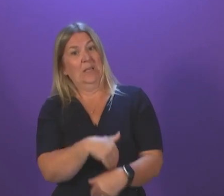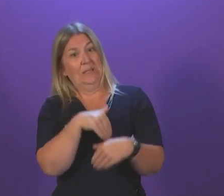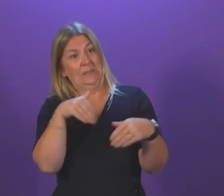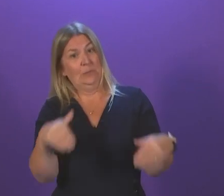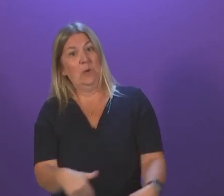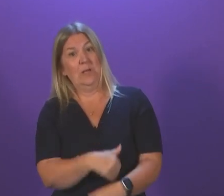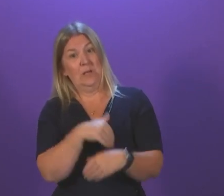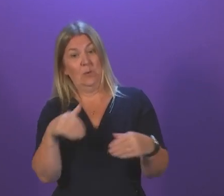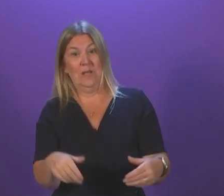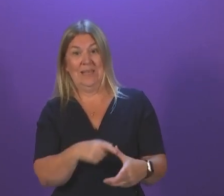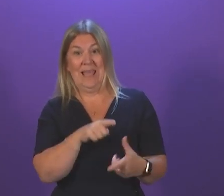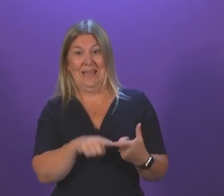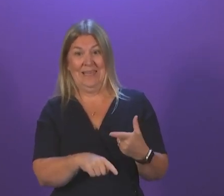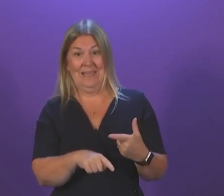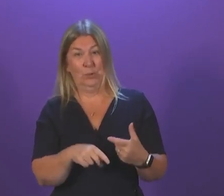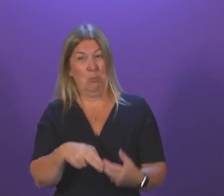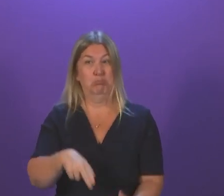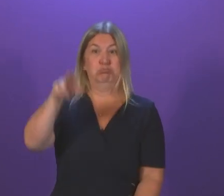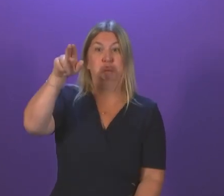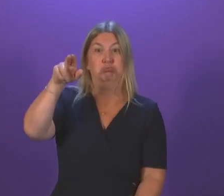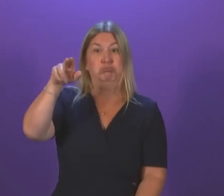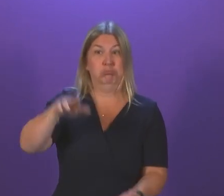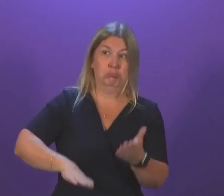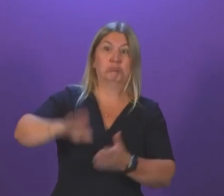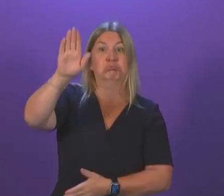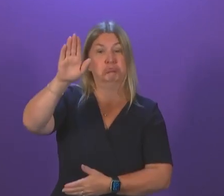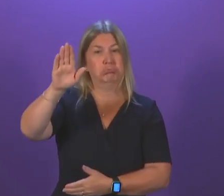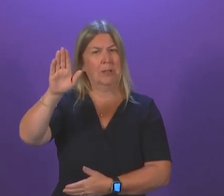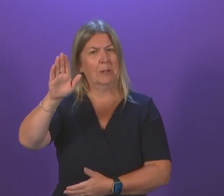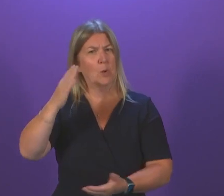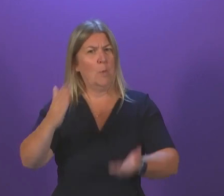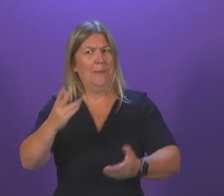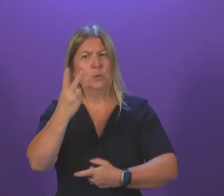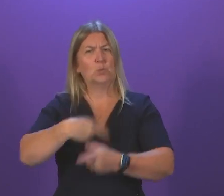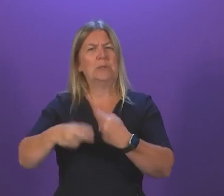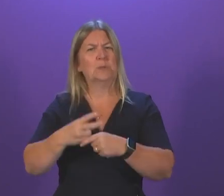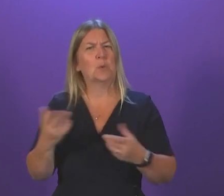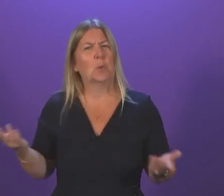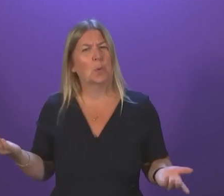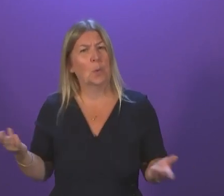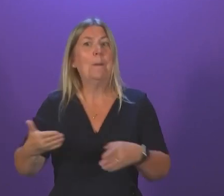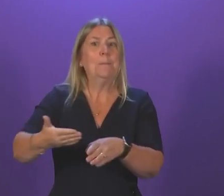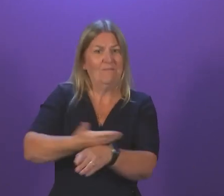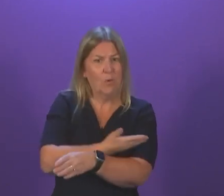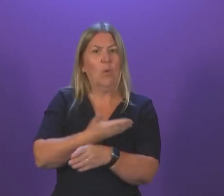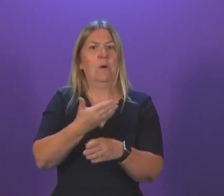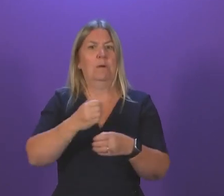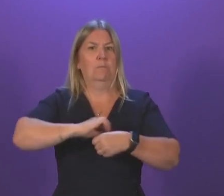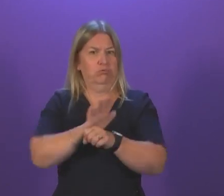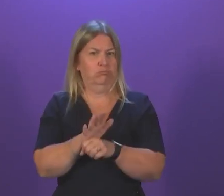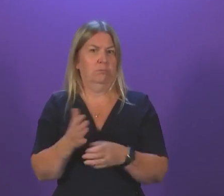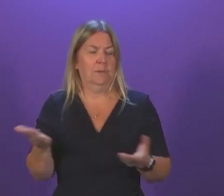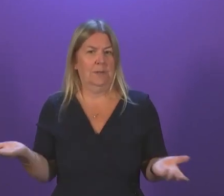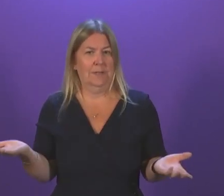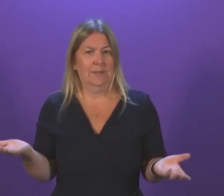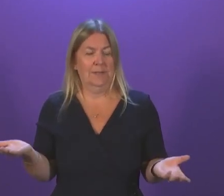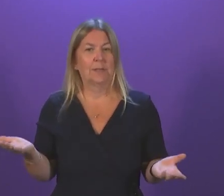is 10 times higher now than it was two years ago before the pandemic. And we got the usual tactic from the First Minister to say,